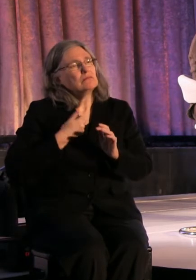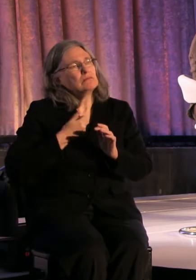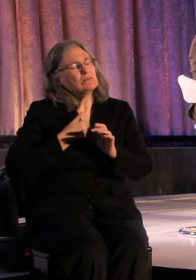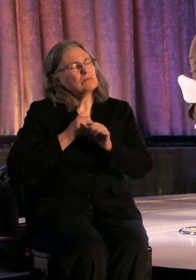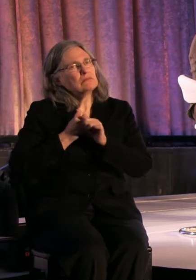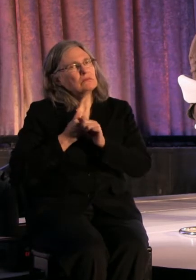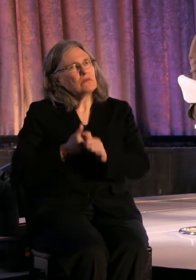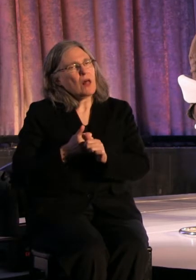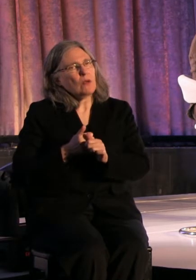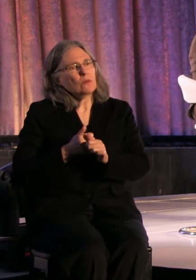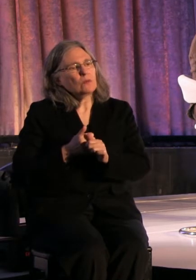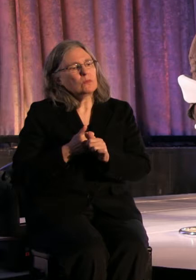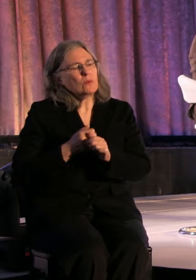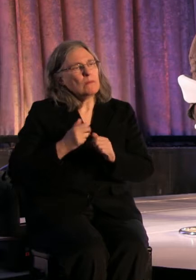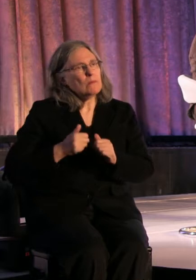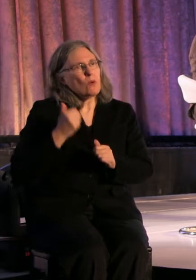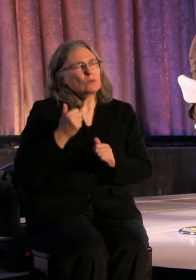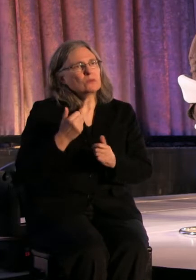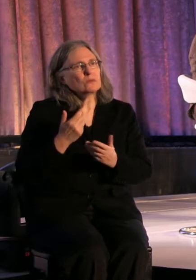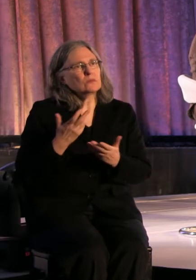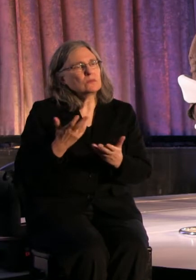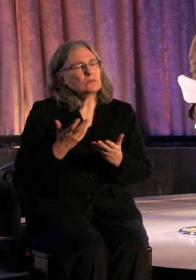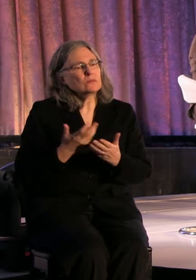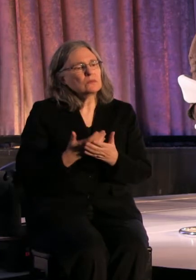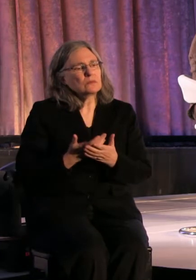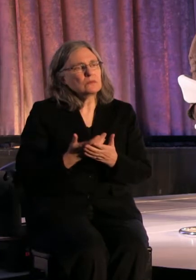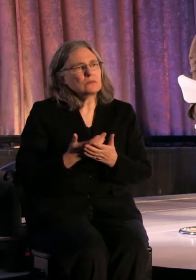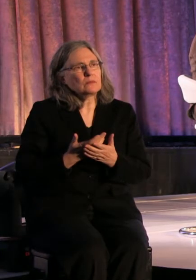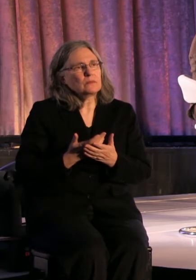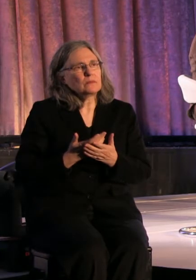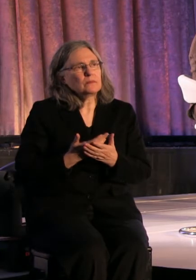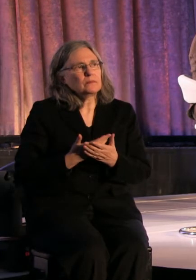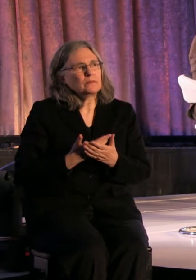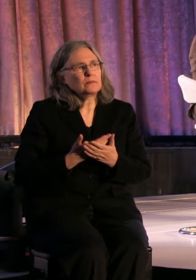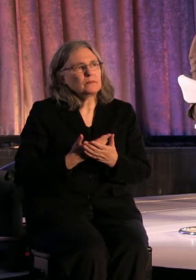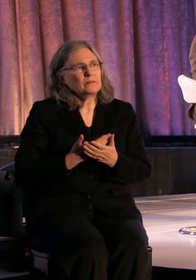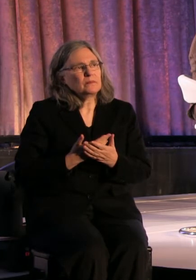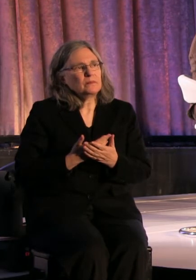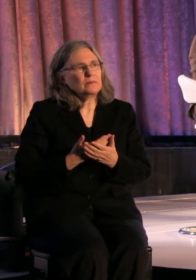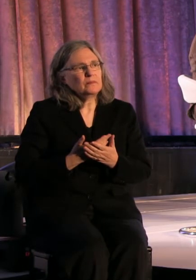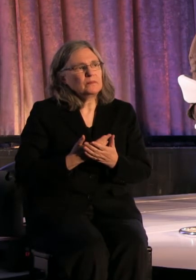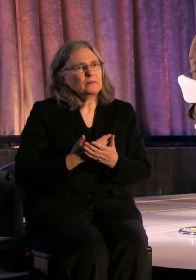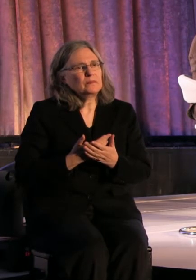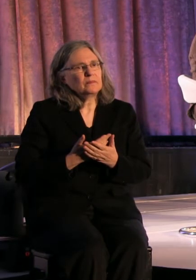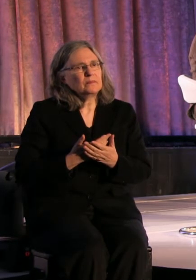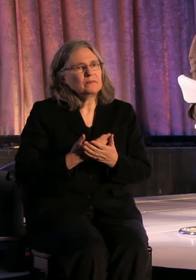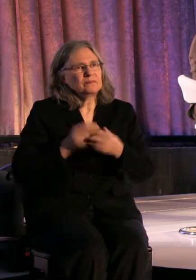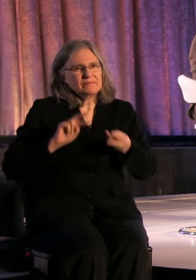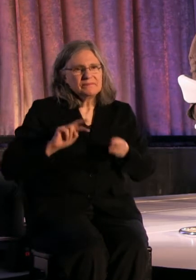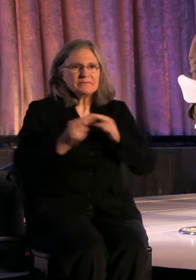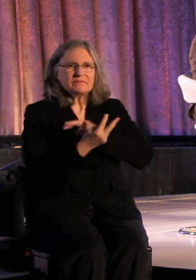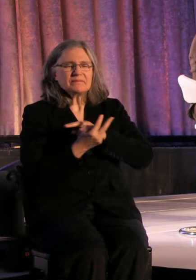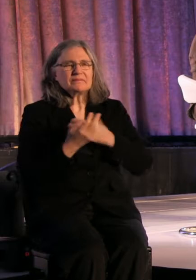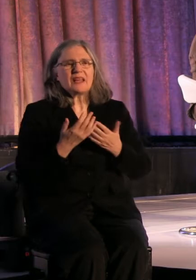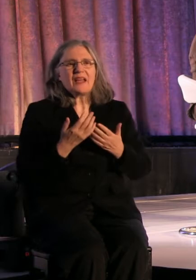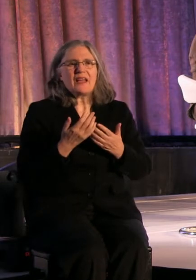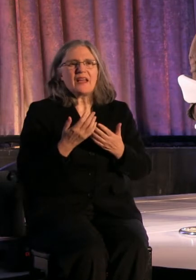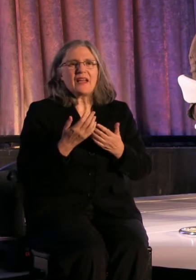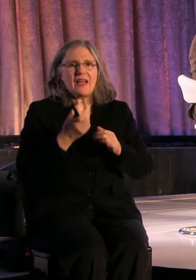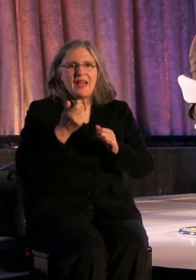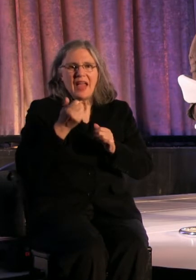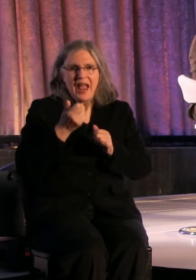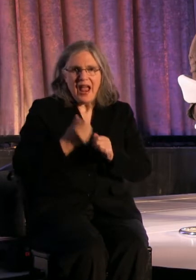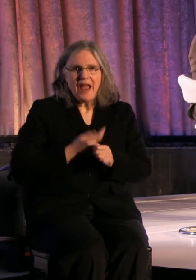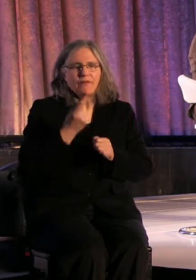guess, is that, kind of the obverse of that is that everybody gets